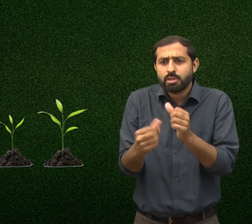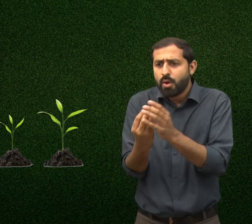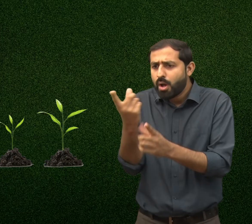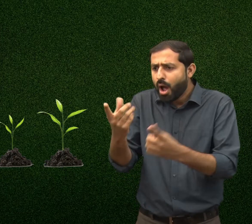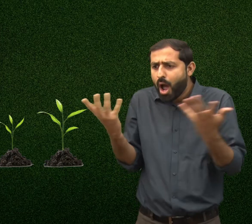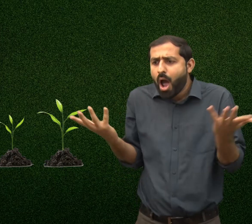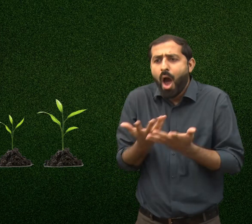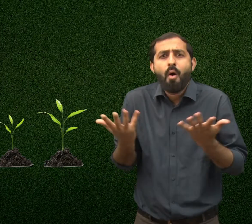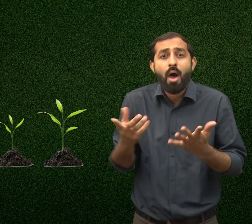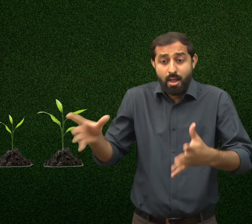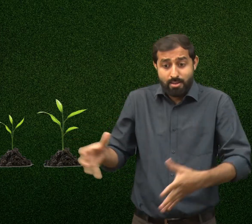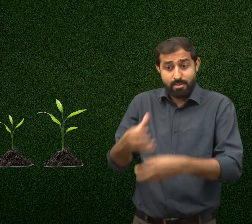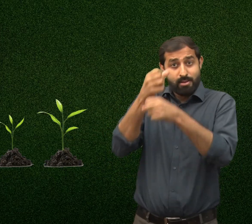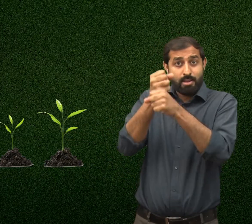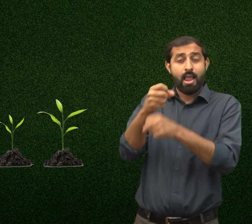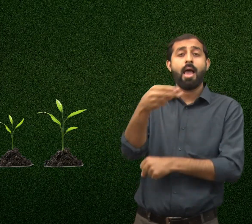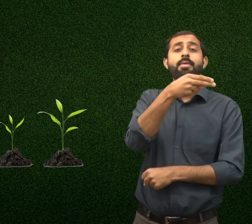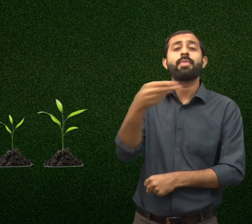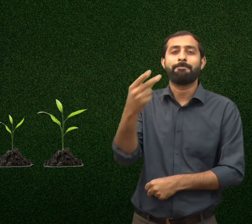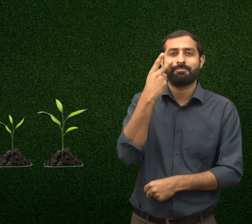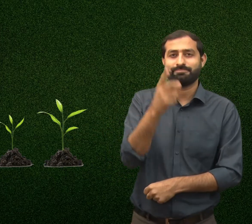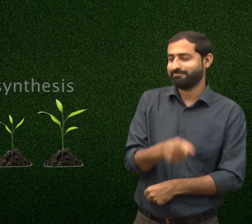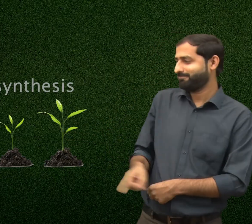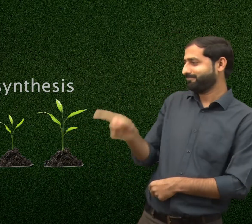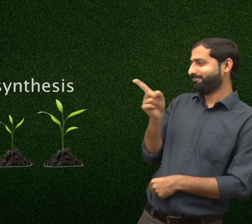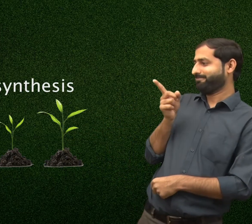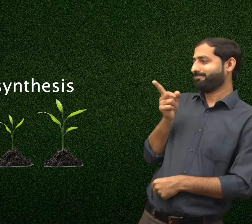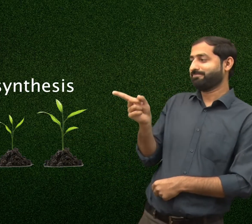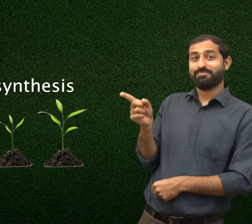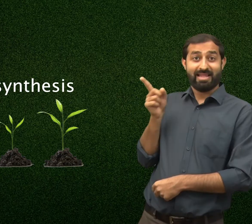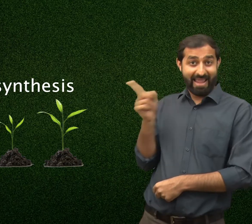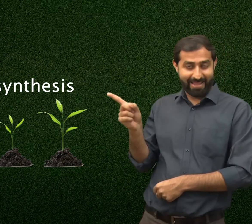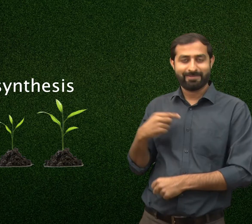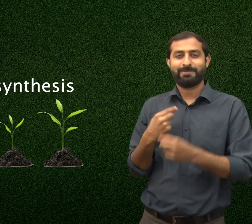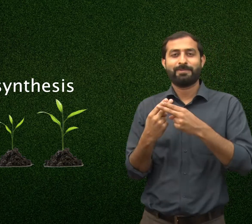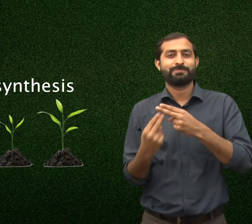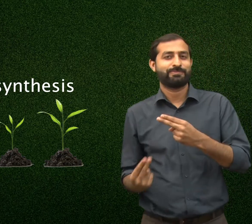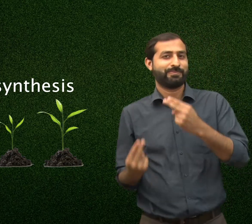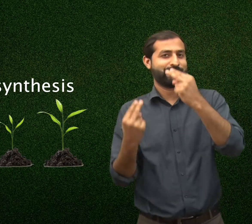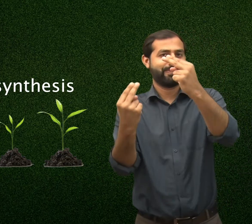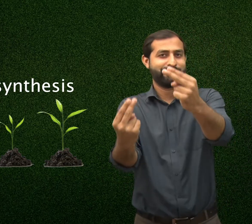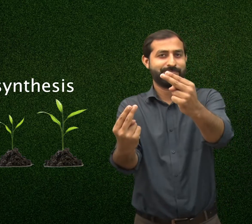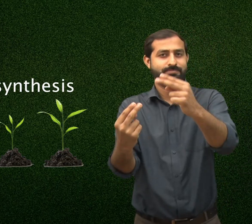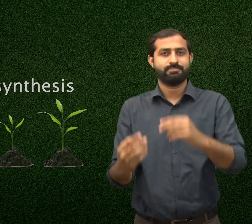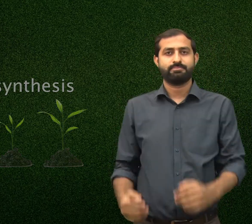how do plants make their own food with the help of photosynthesis. Let's discuss about this.